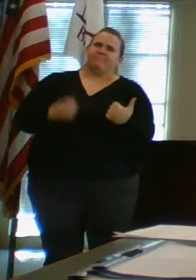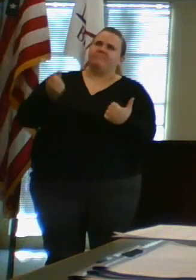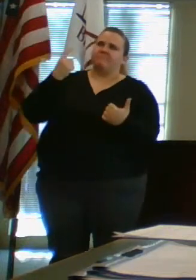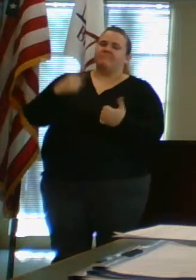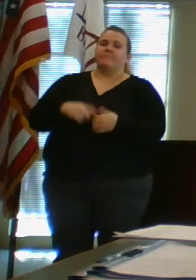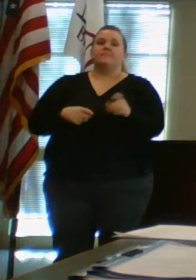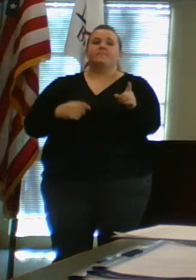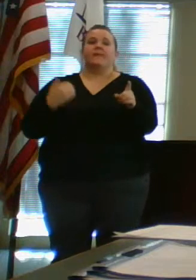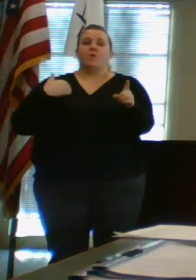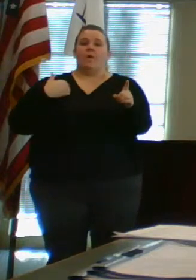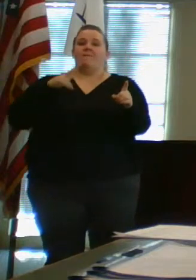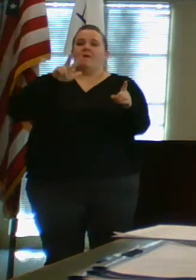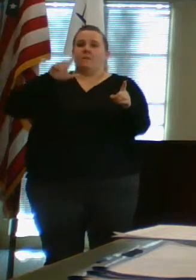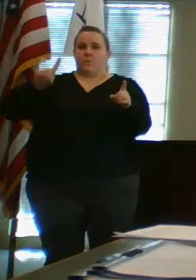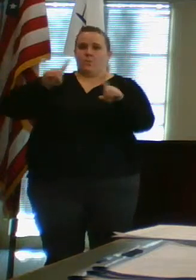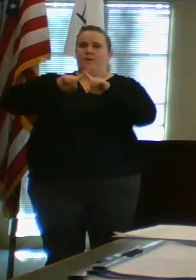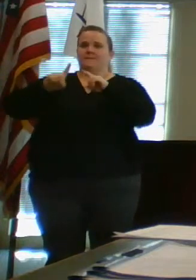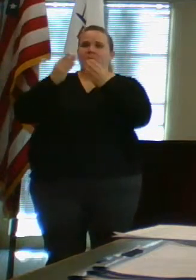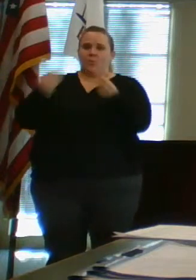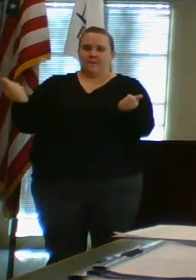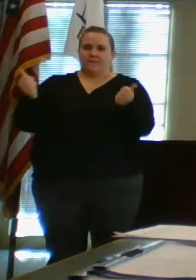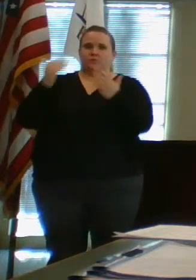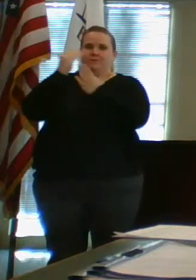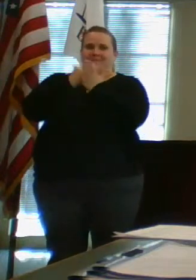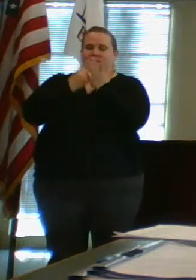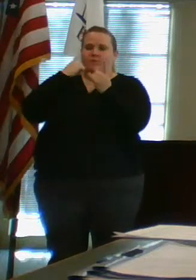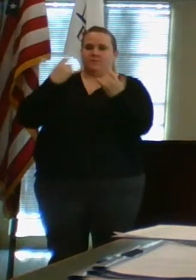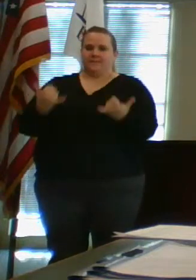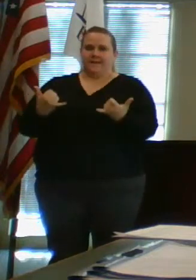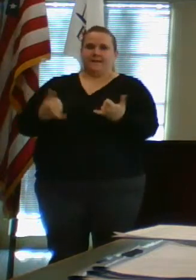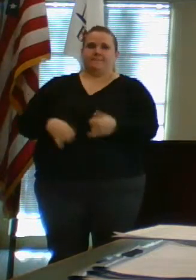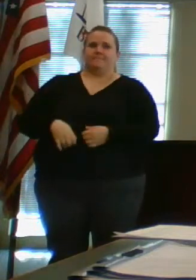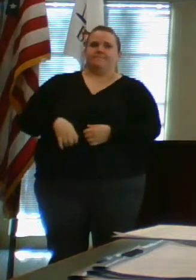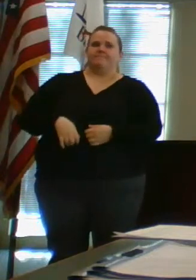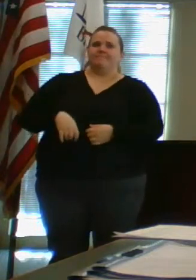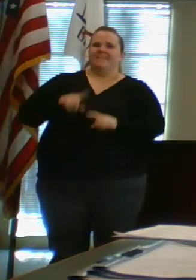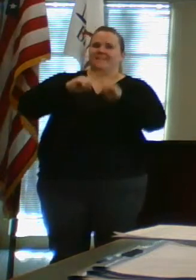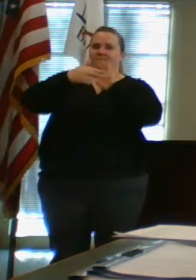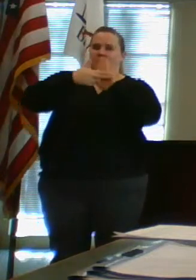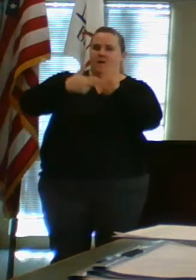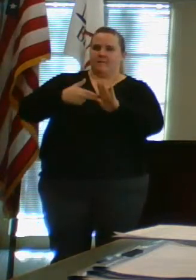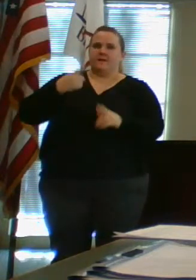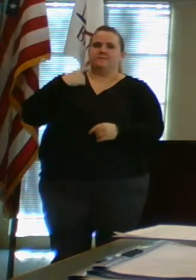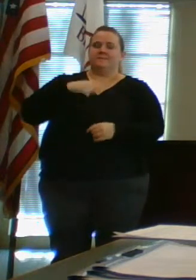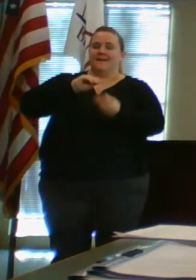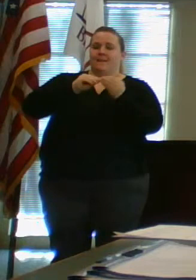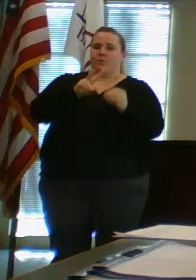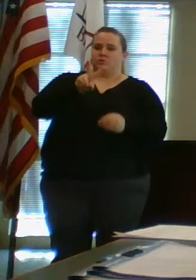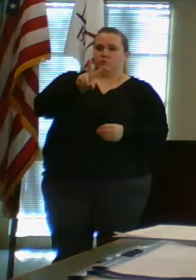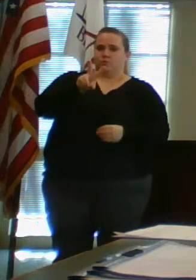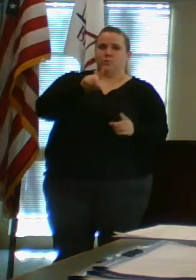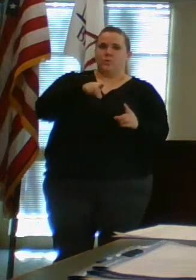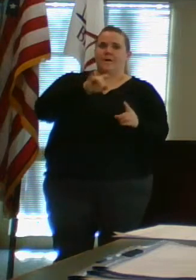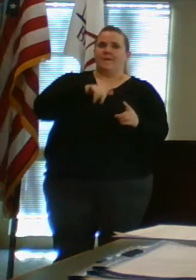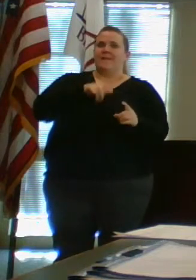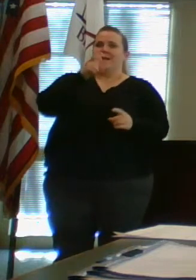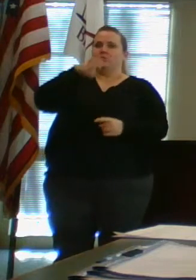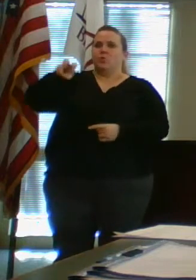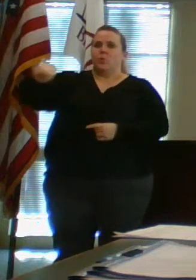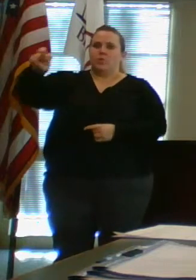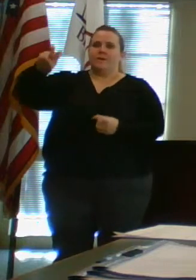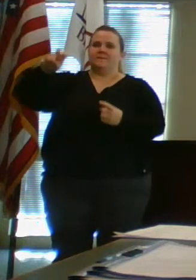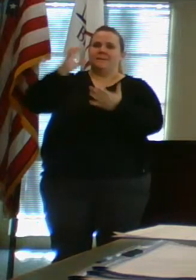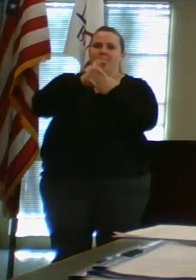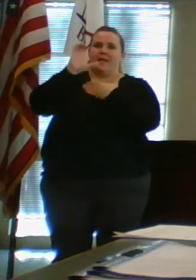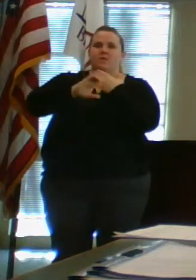You have 31 resolutions listed for today. A couple highlights of some. Number two is the tourism calendar